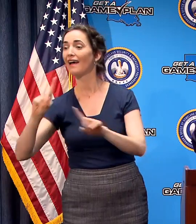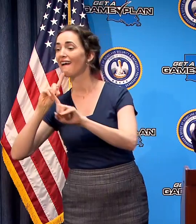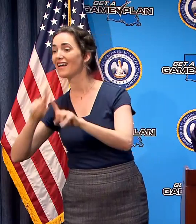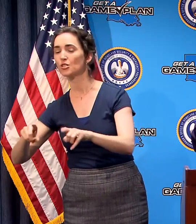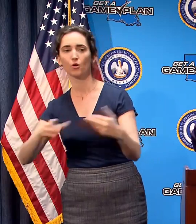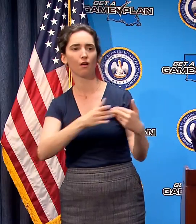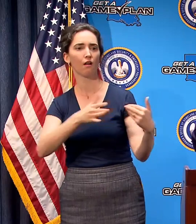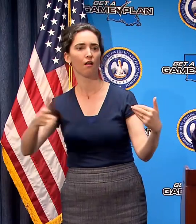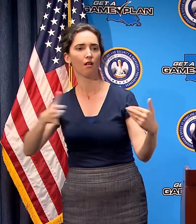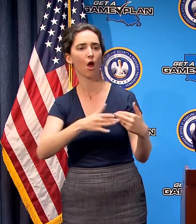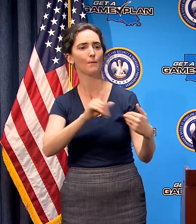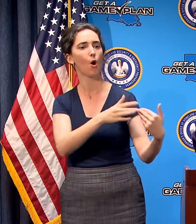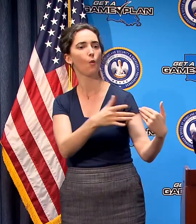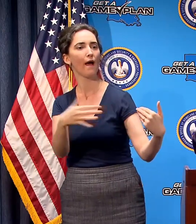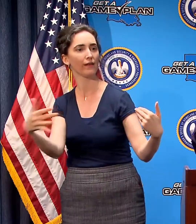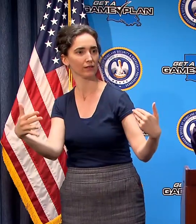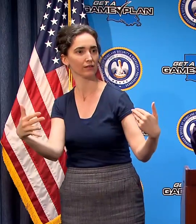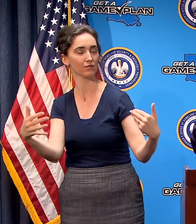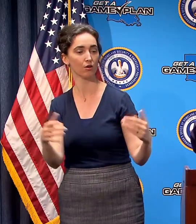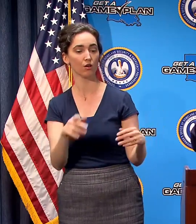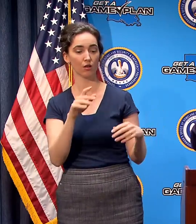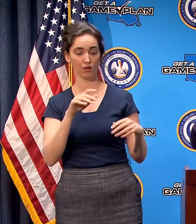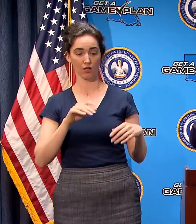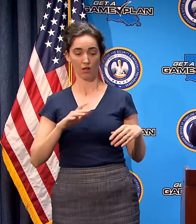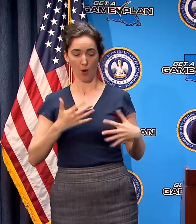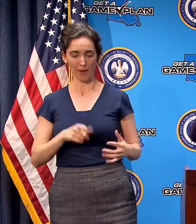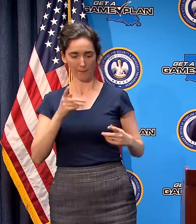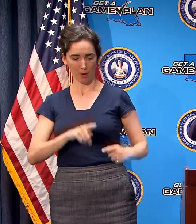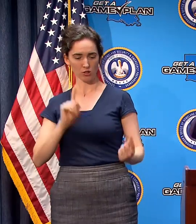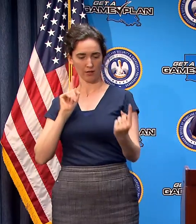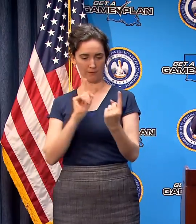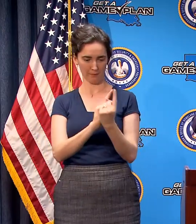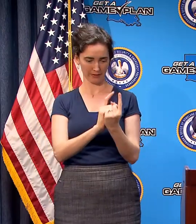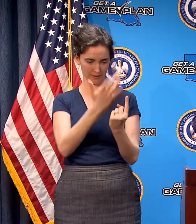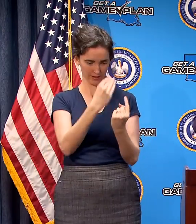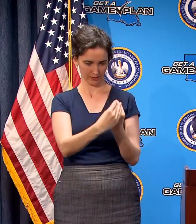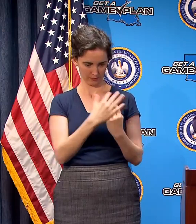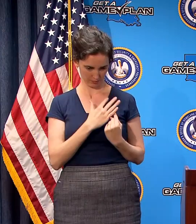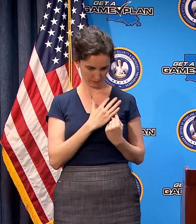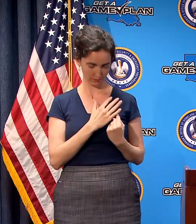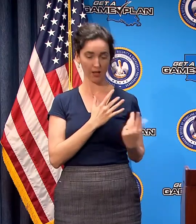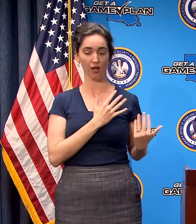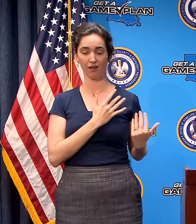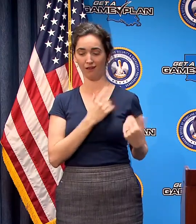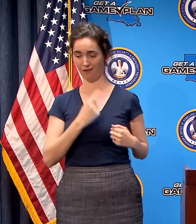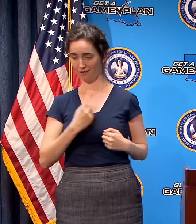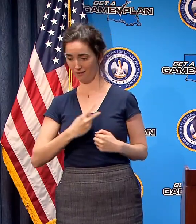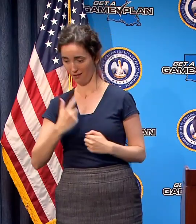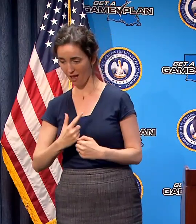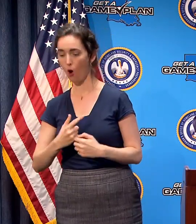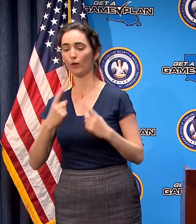the personal contact through mitigation actually slows down